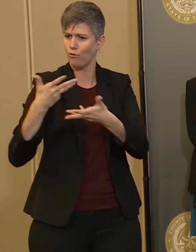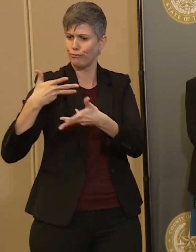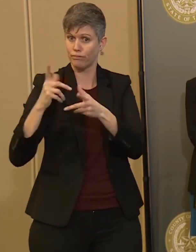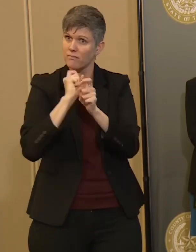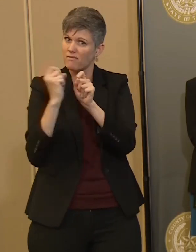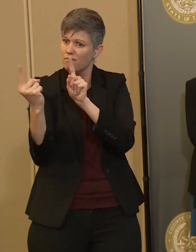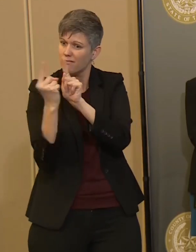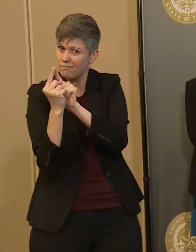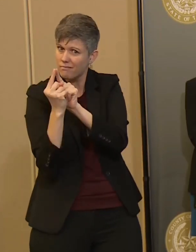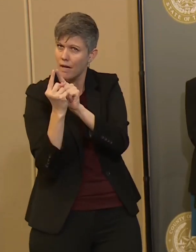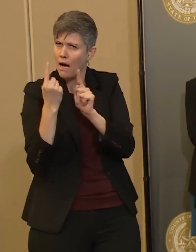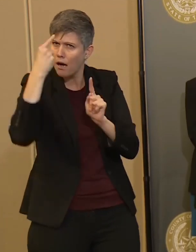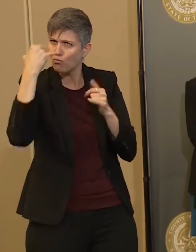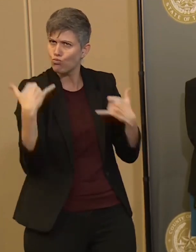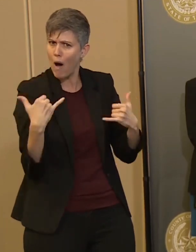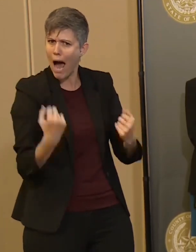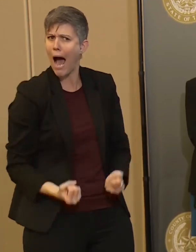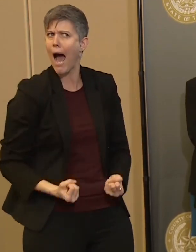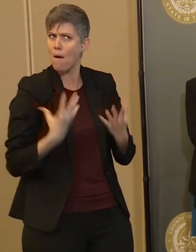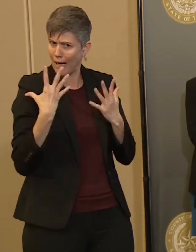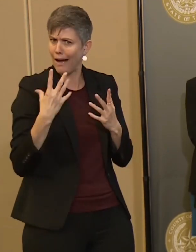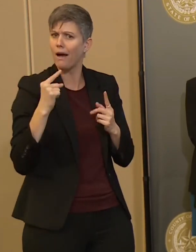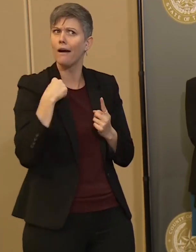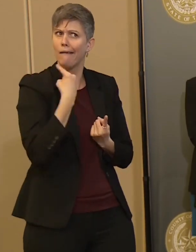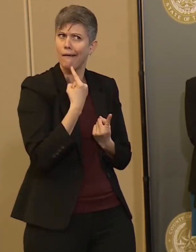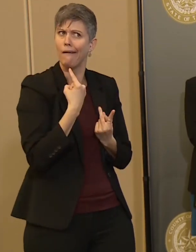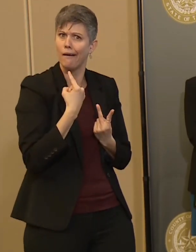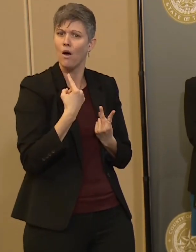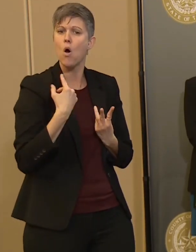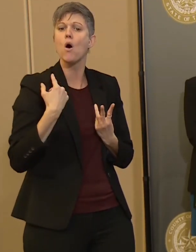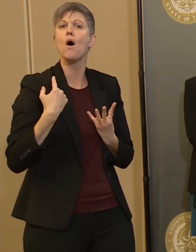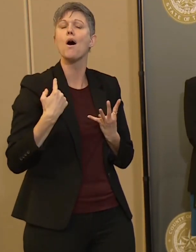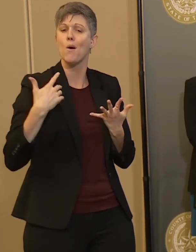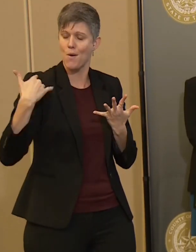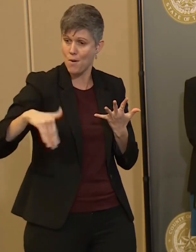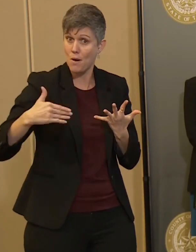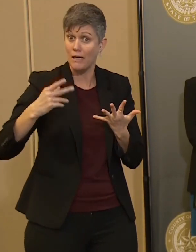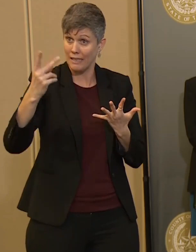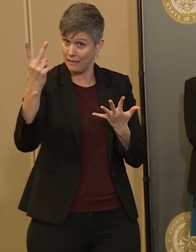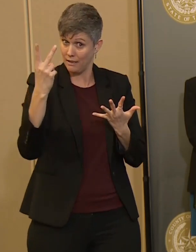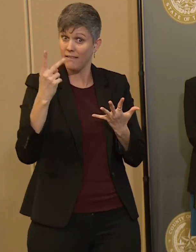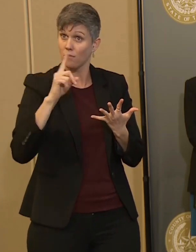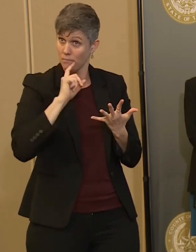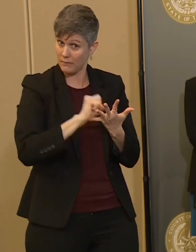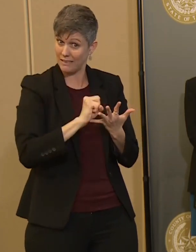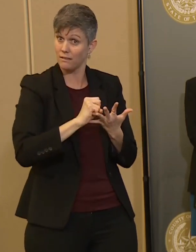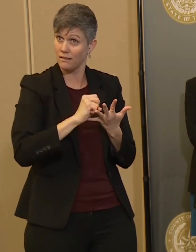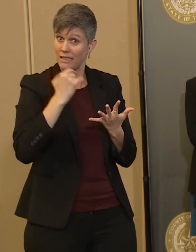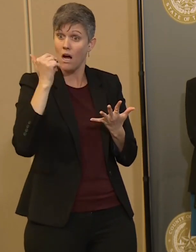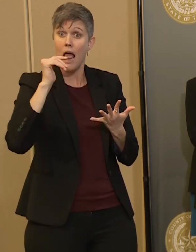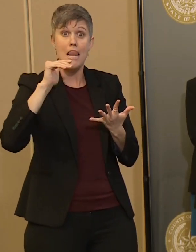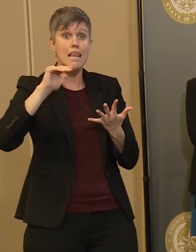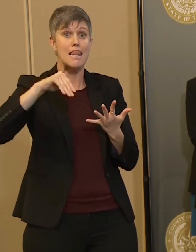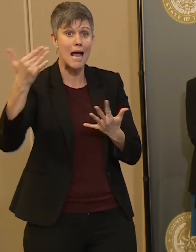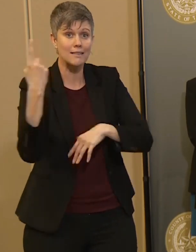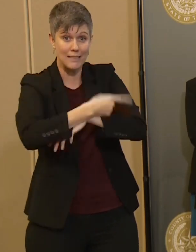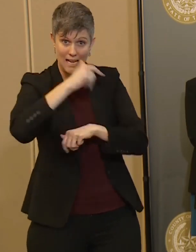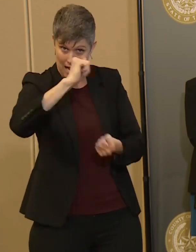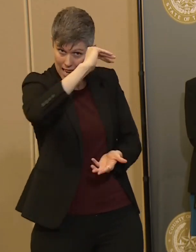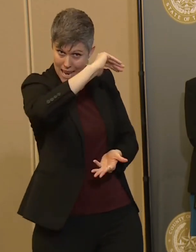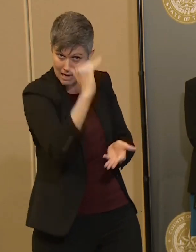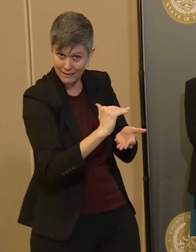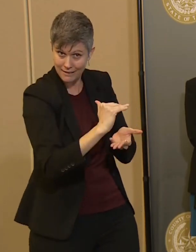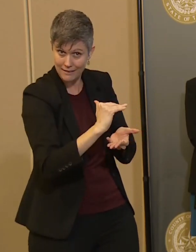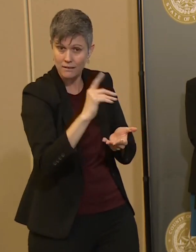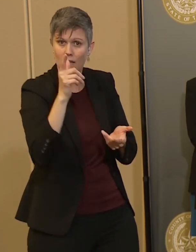through the day, count the number of people, and see if you are successfully decreasing by 90% the